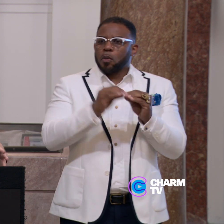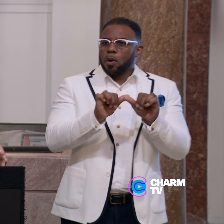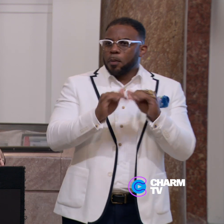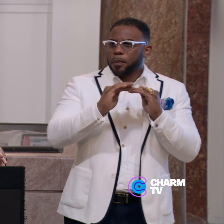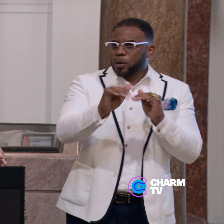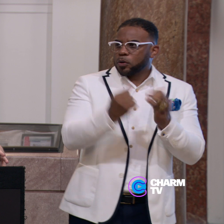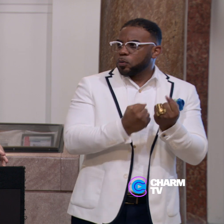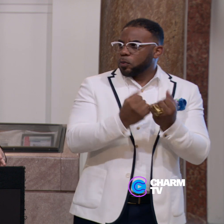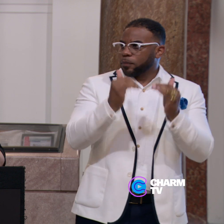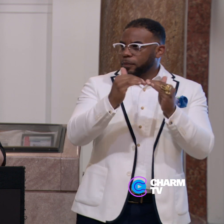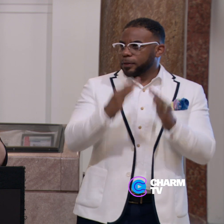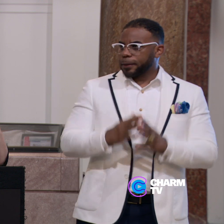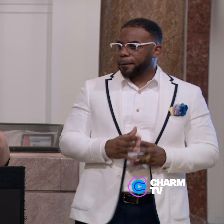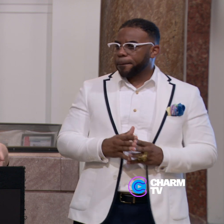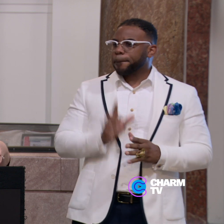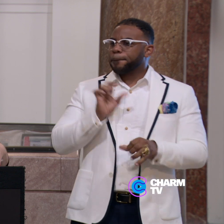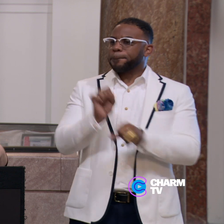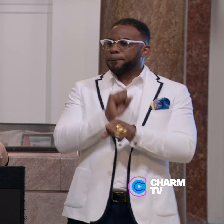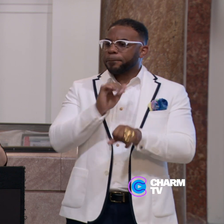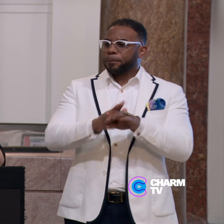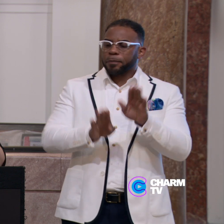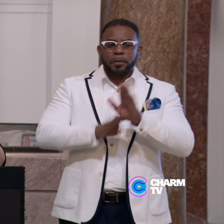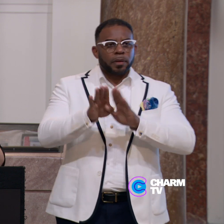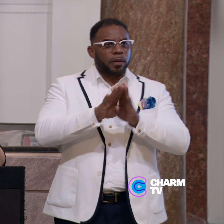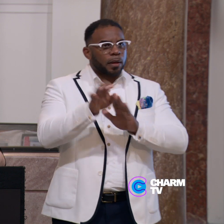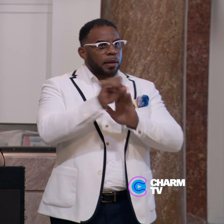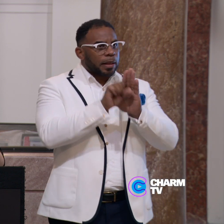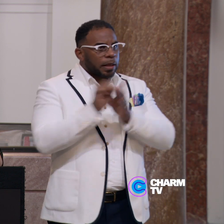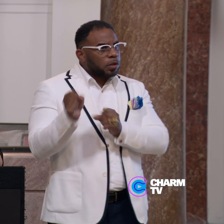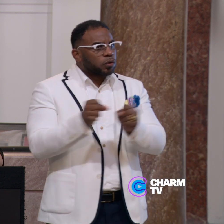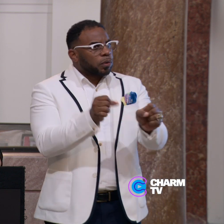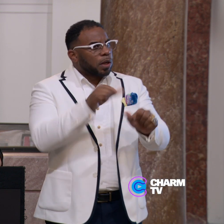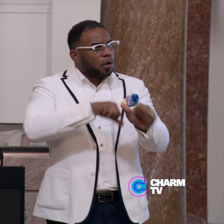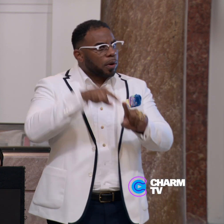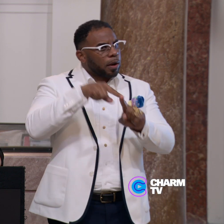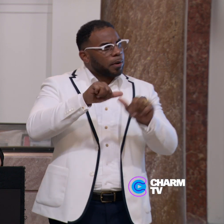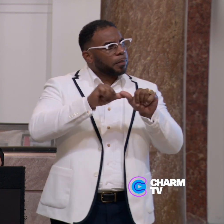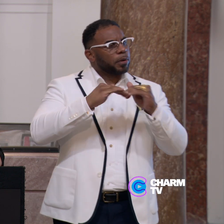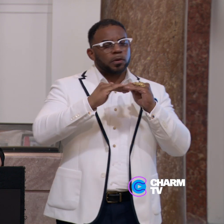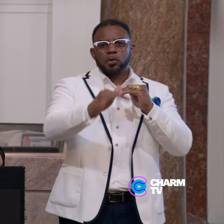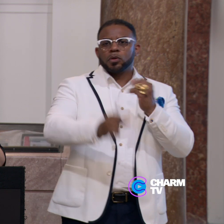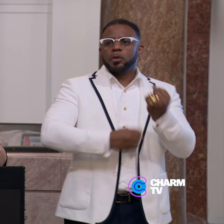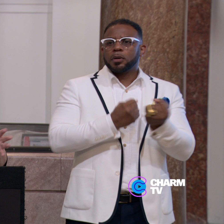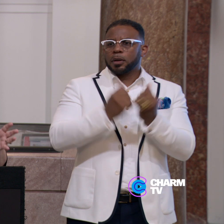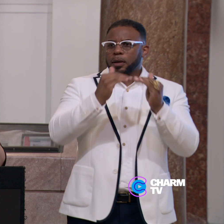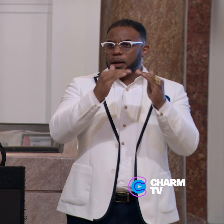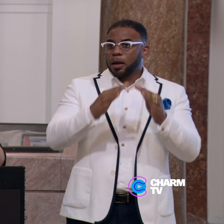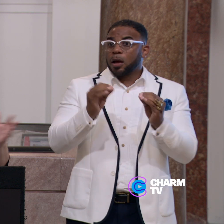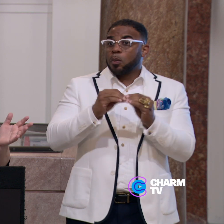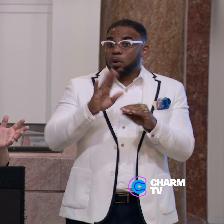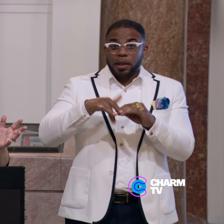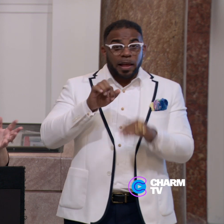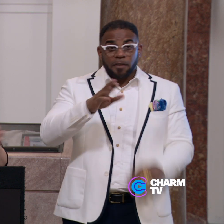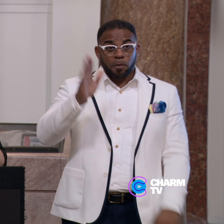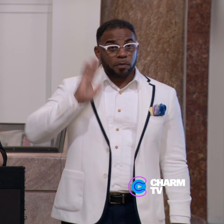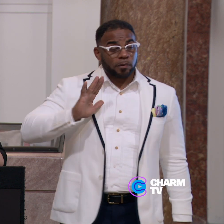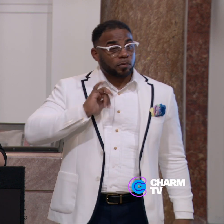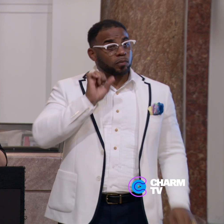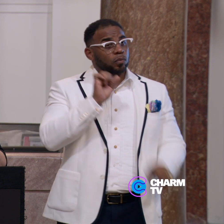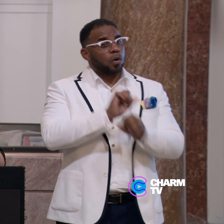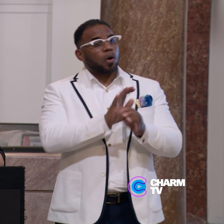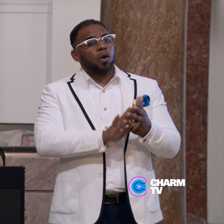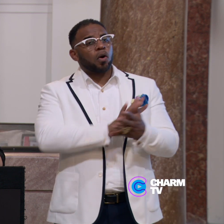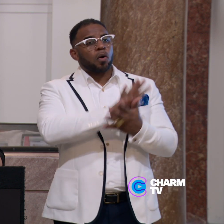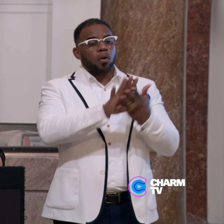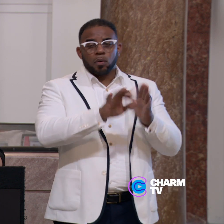permanent supportive housing. We are working on developing a state strategy around permanent supportive housing. And more than ever before, we're working